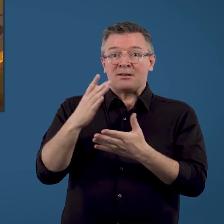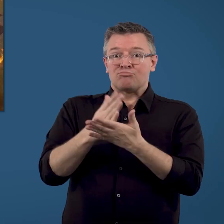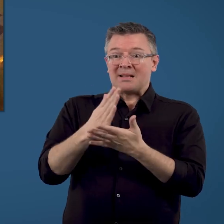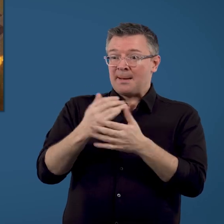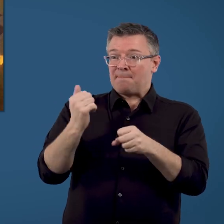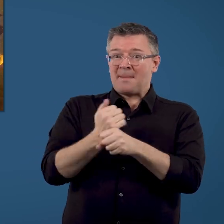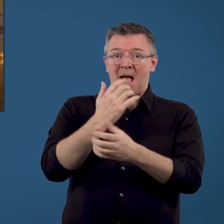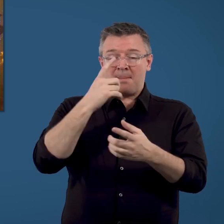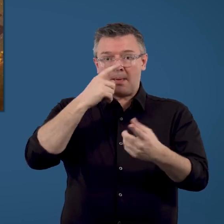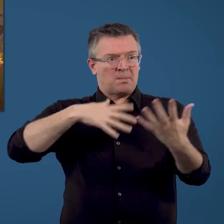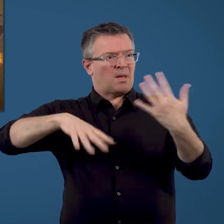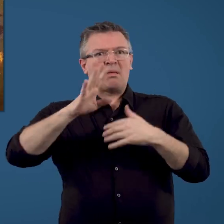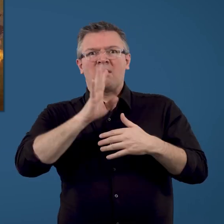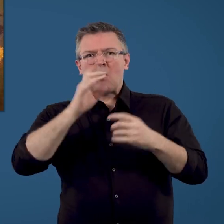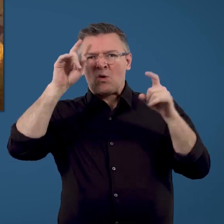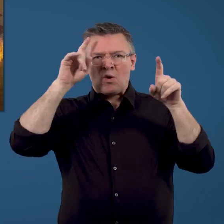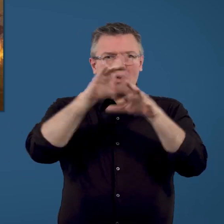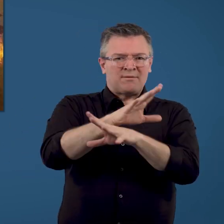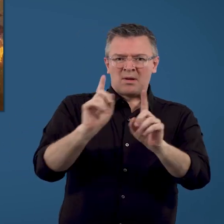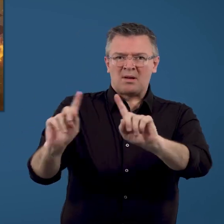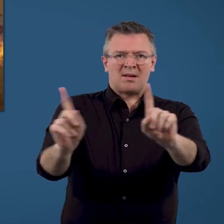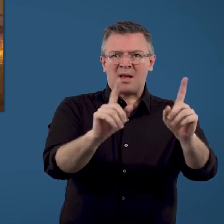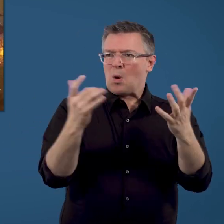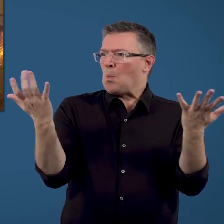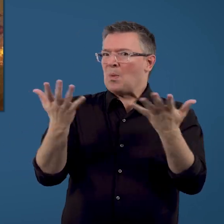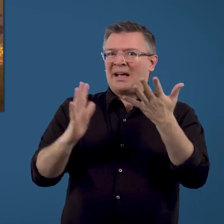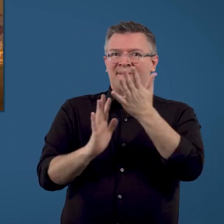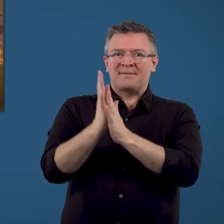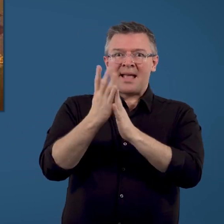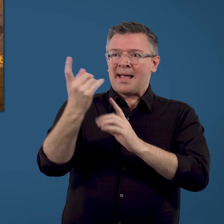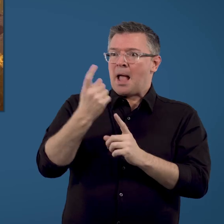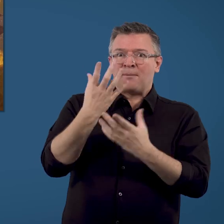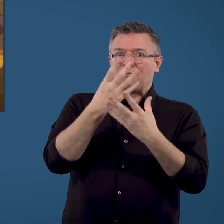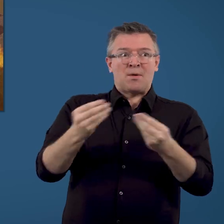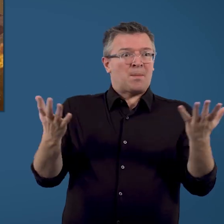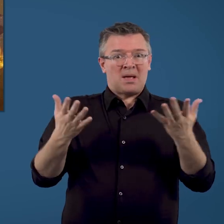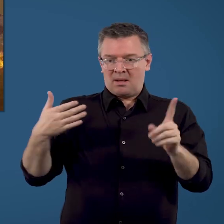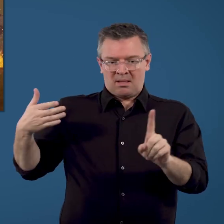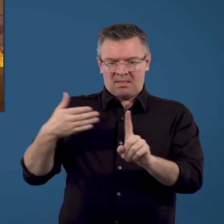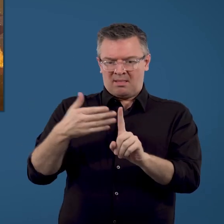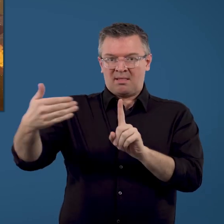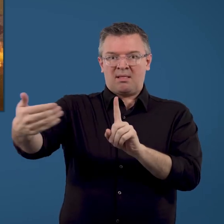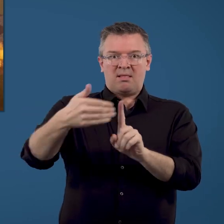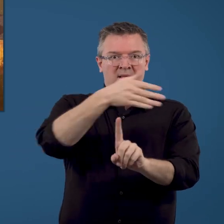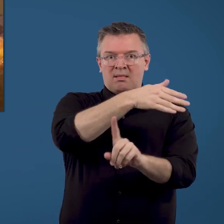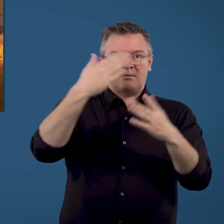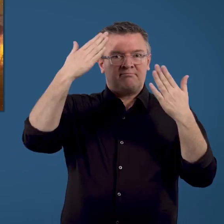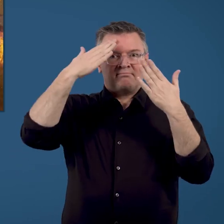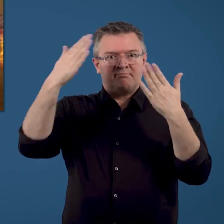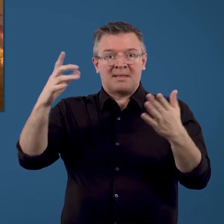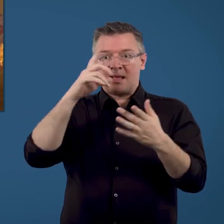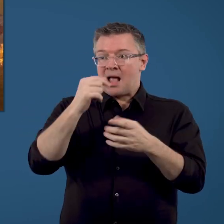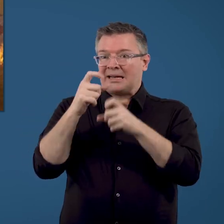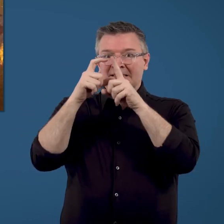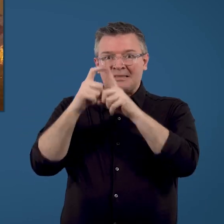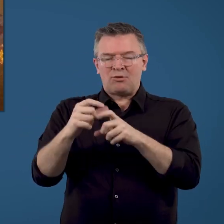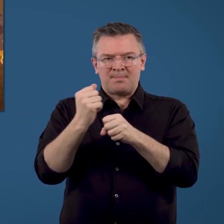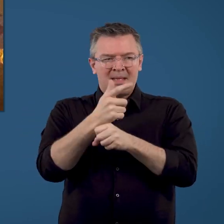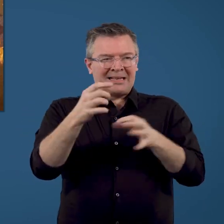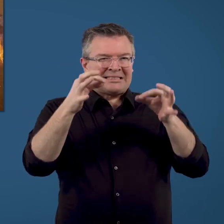resulting chaos creates confusion as the fire seems to come from many directions, meaning it will be difficult